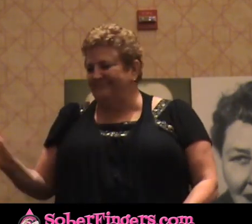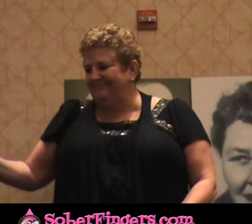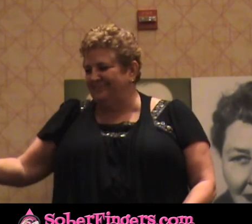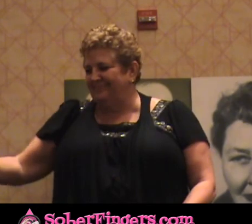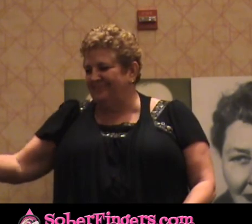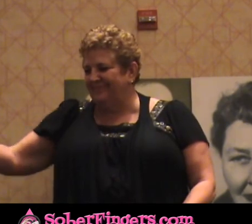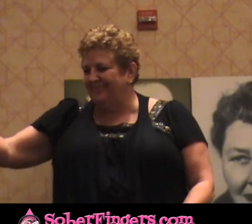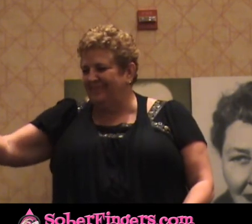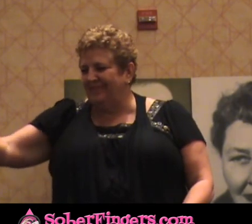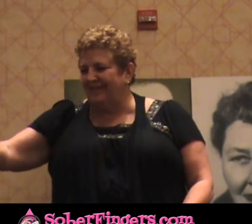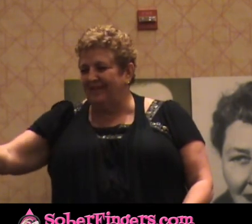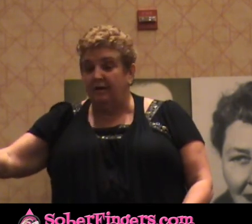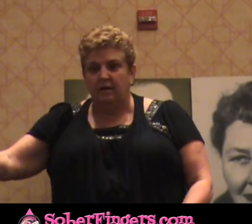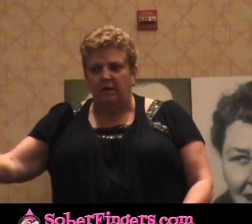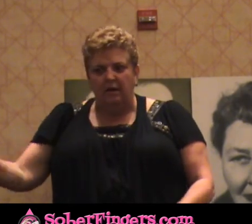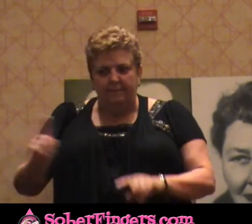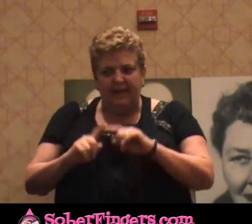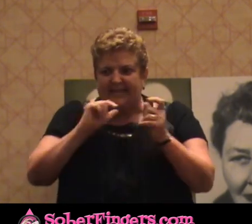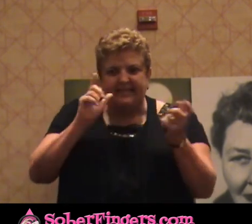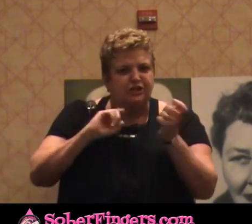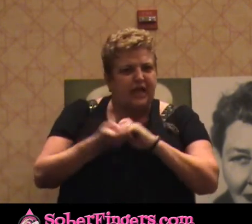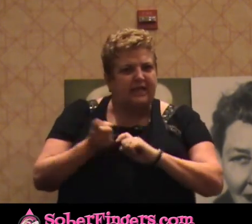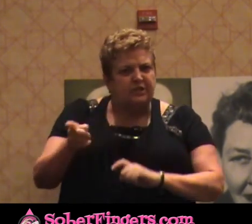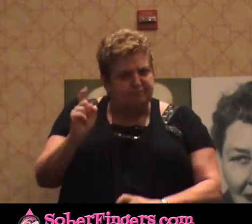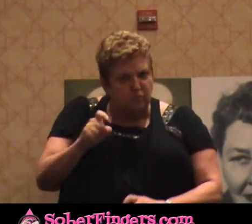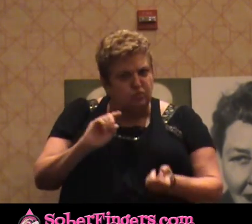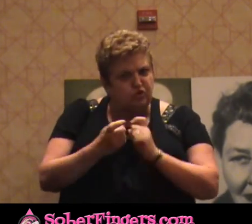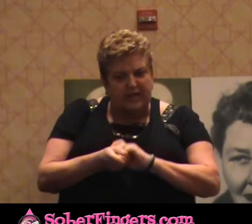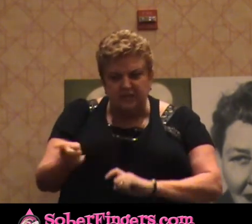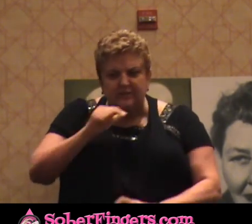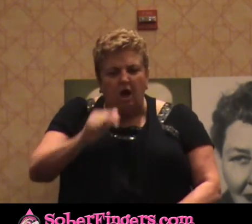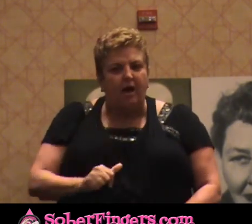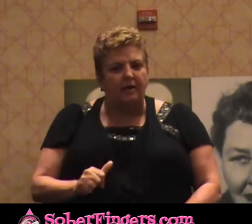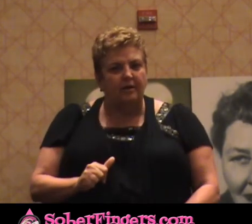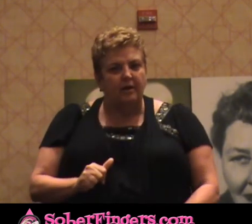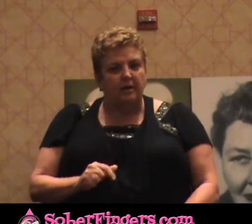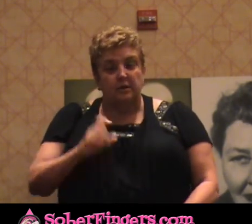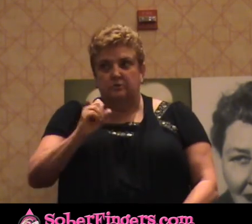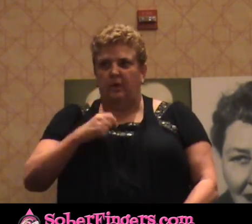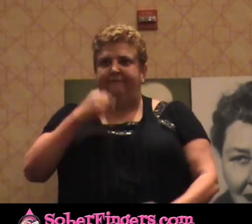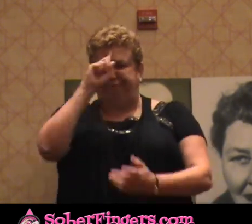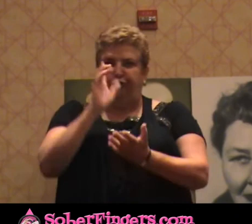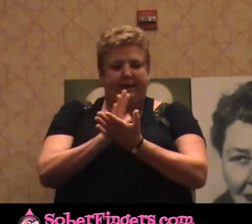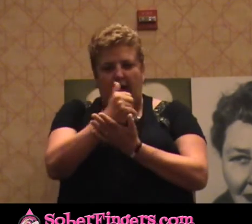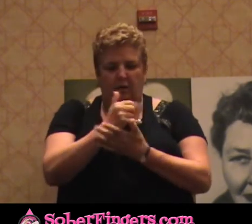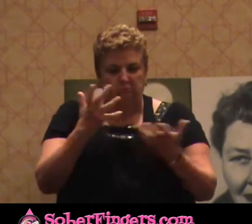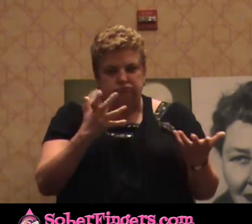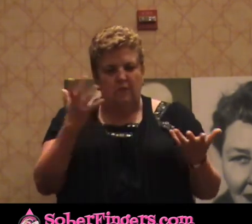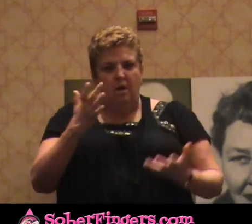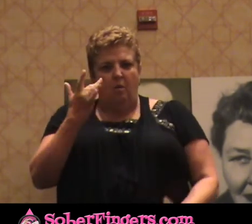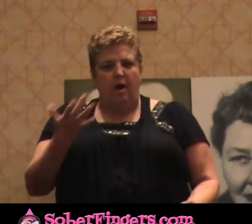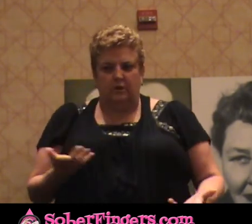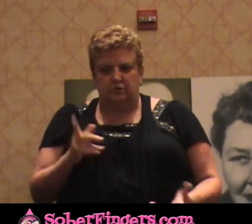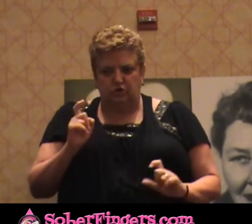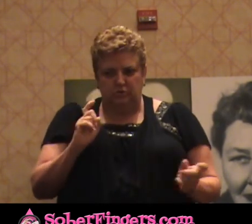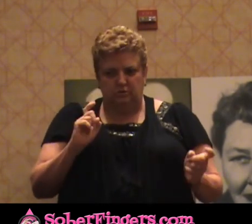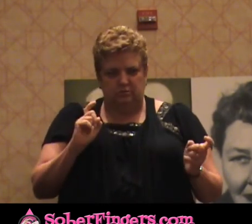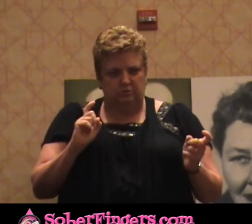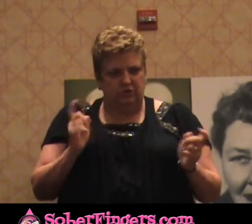And he wouldn't change. Like, he's supposed to change. And I'm freaking out because I know that this should, what should be happening at this point. And he's